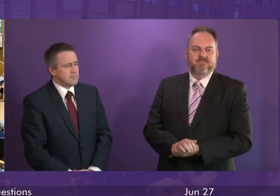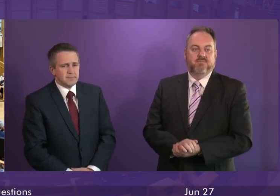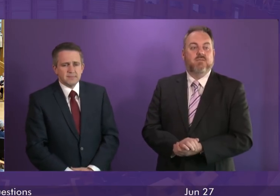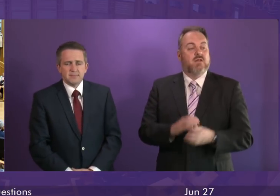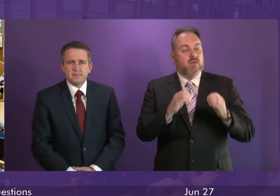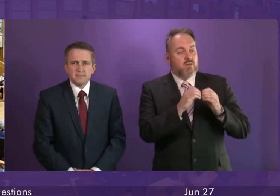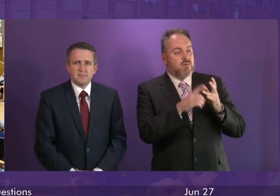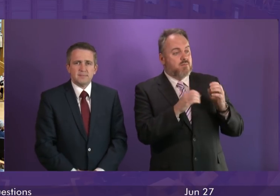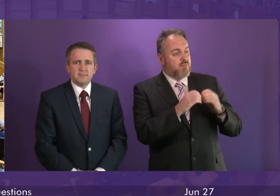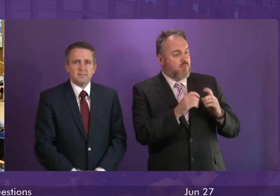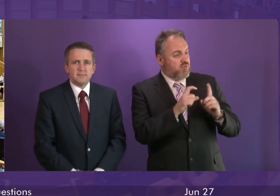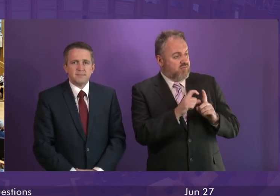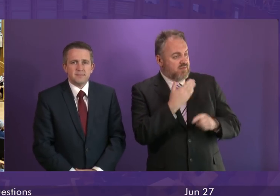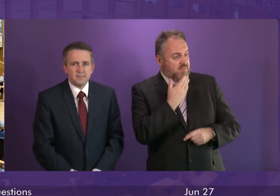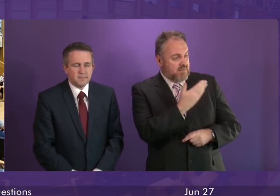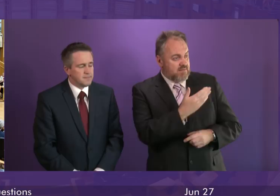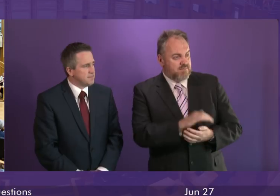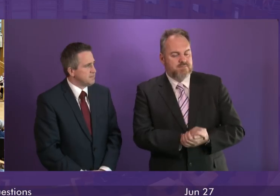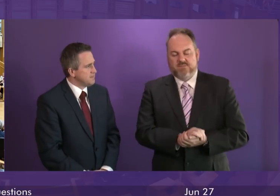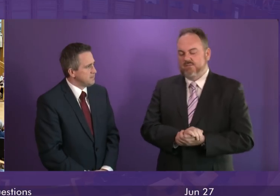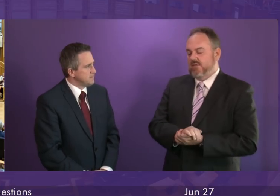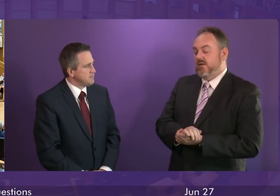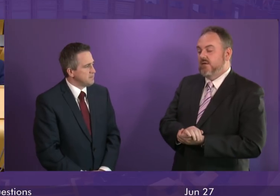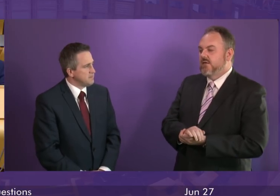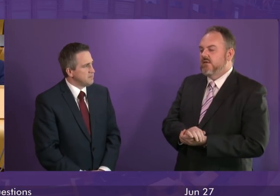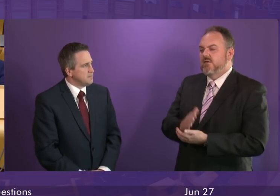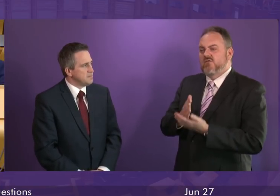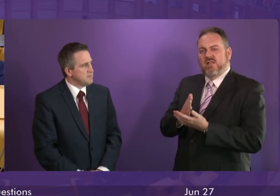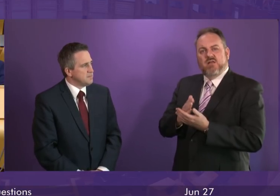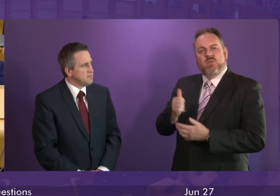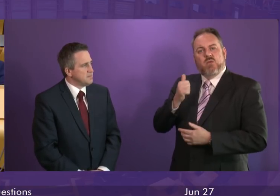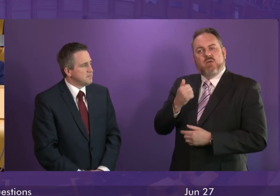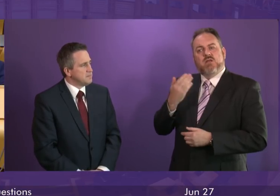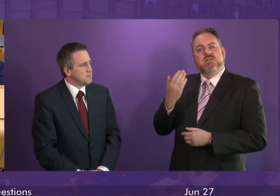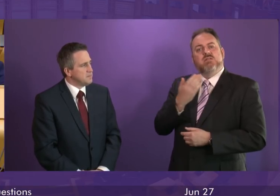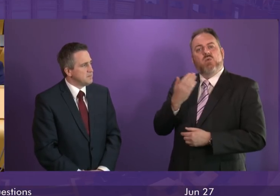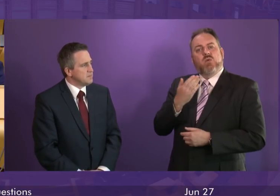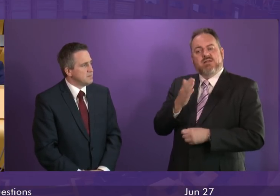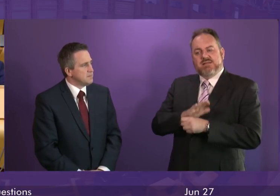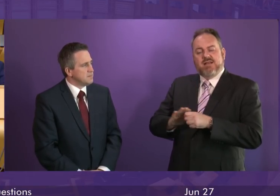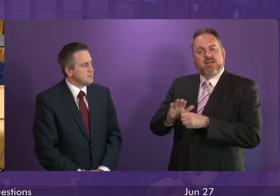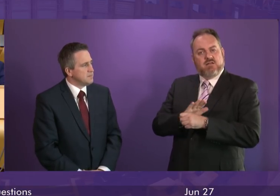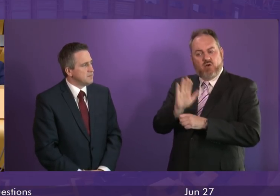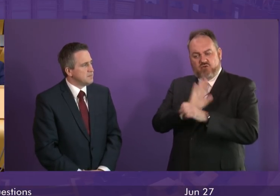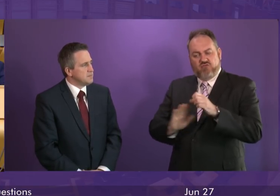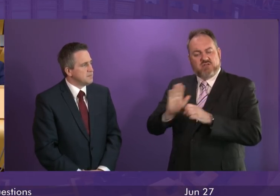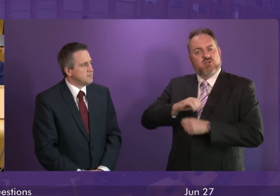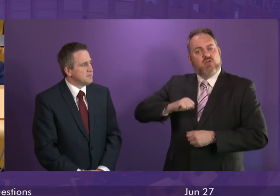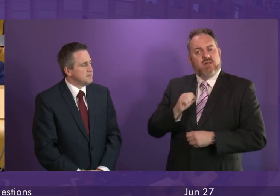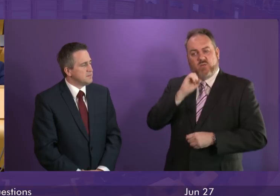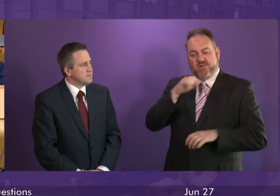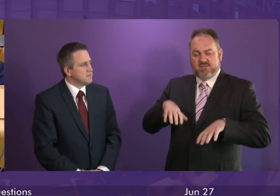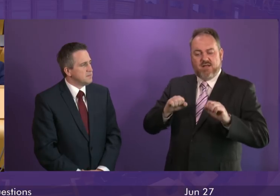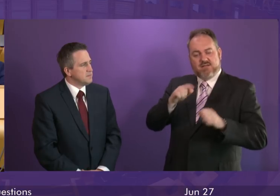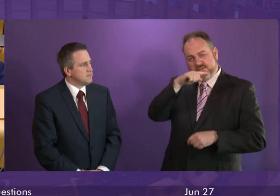Bob Dorris, to be followed by John Finney. Bob Dorris. Bob Officer of Schools in Mary Helen Springburn and right across Scotland break up for the summer